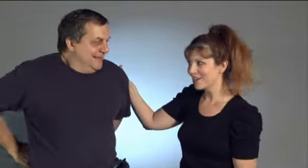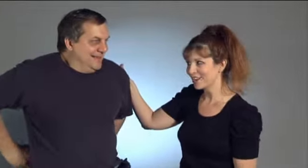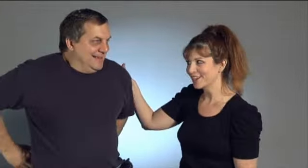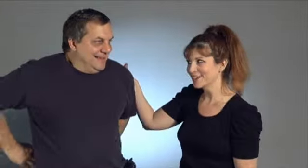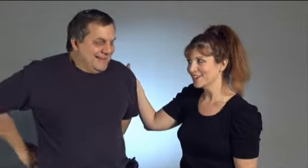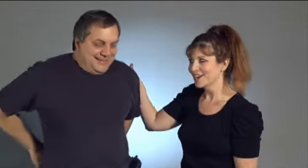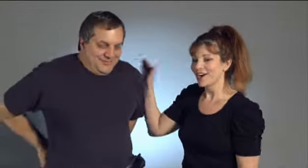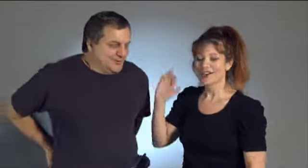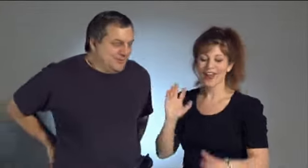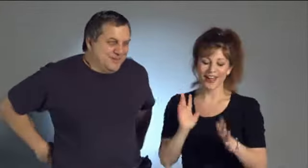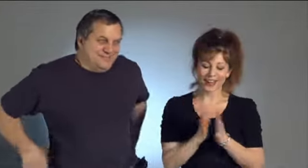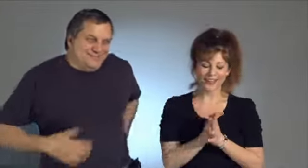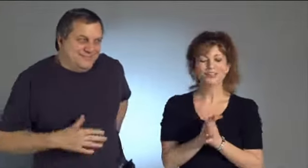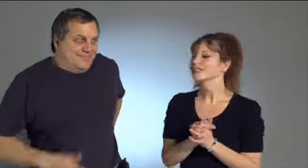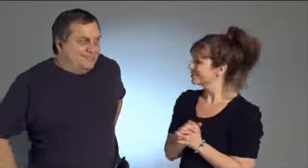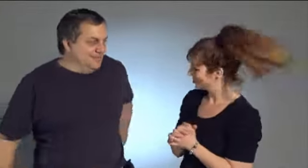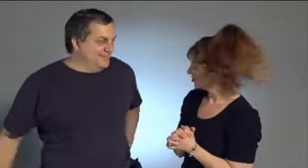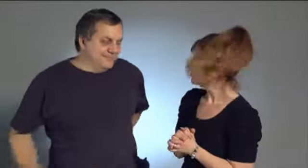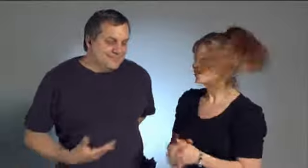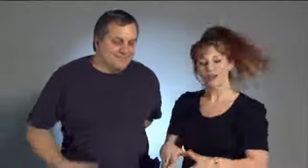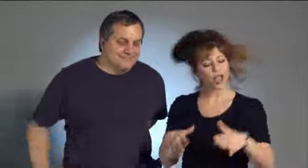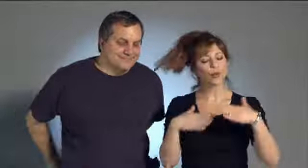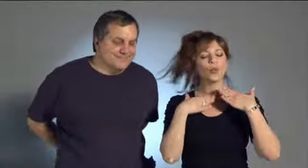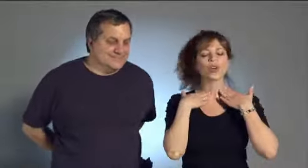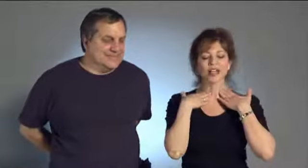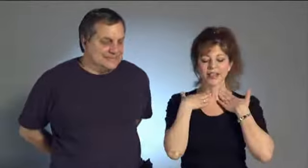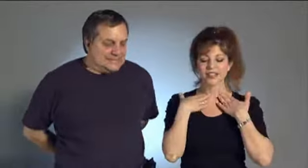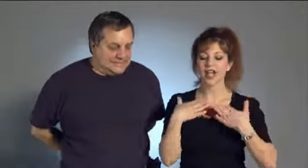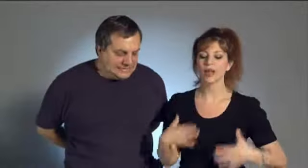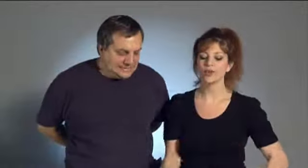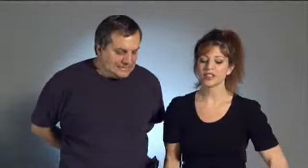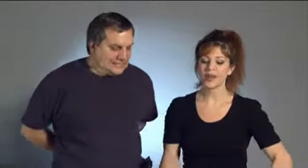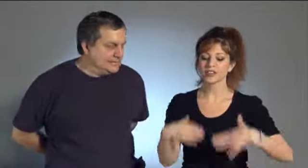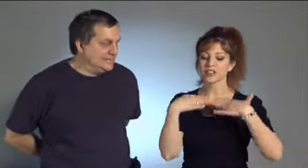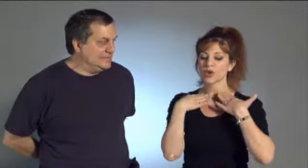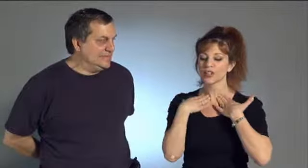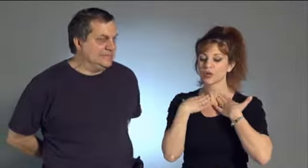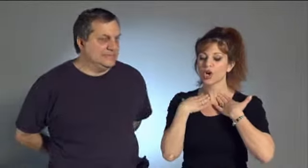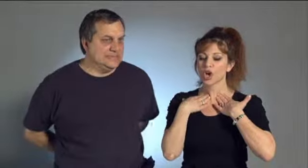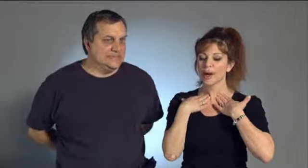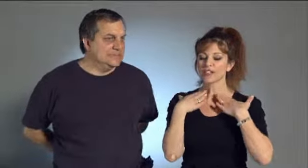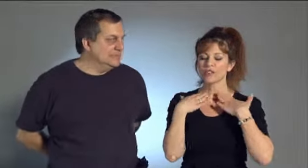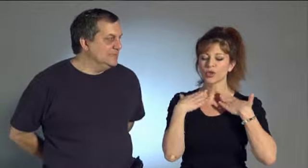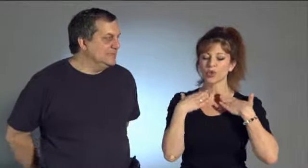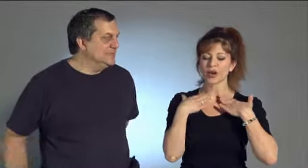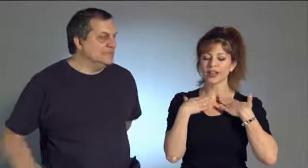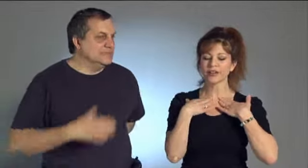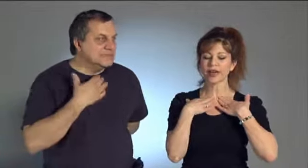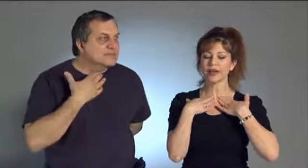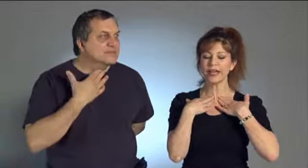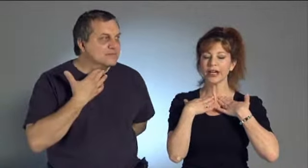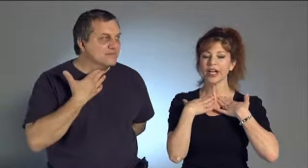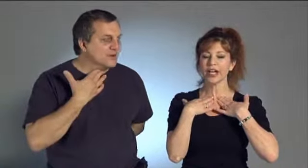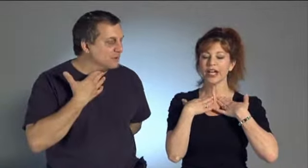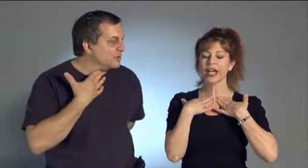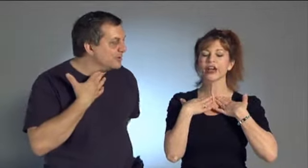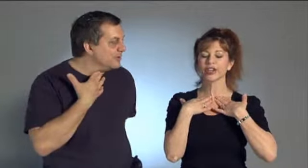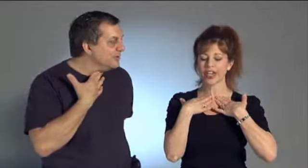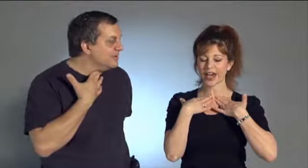ready? Okay. It's okay. We worked last time. We did the basics. Okay. So go back to the vocal cording, right? Right here. Vocal cords. Yes.